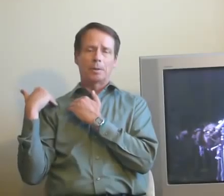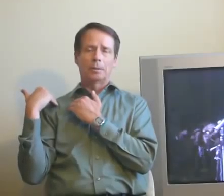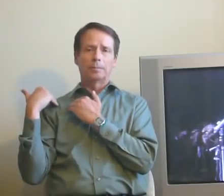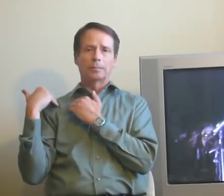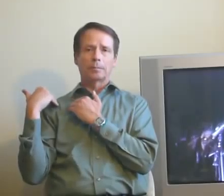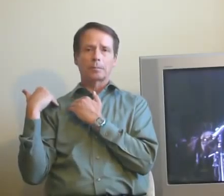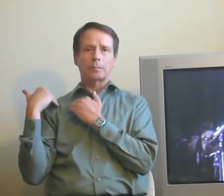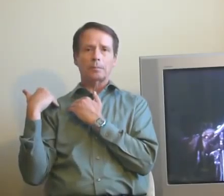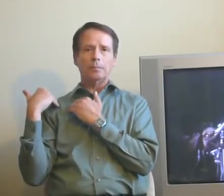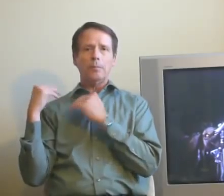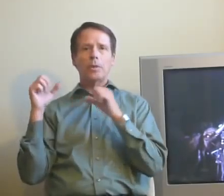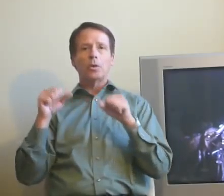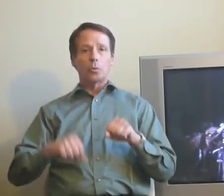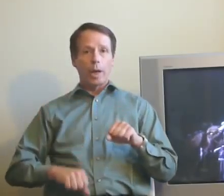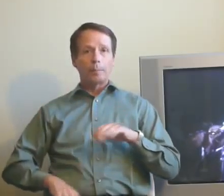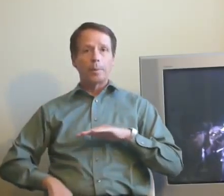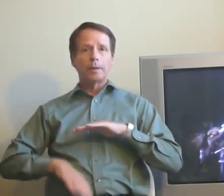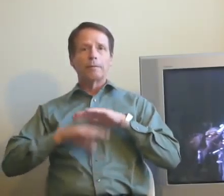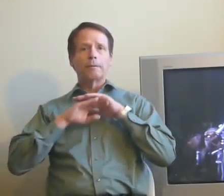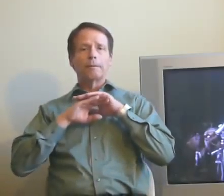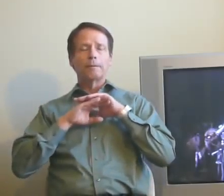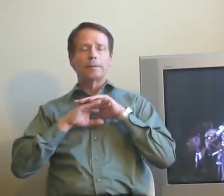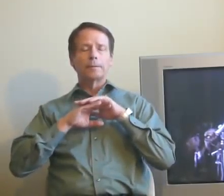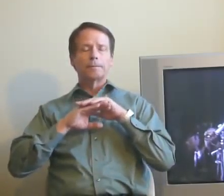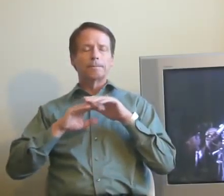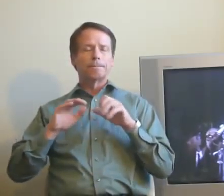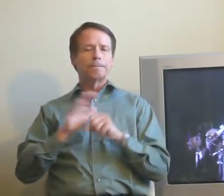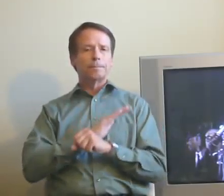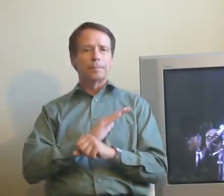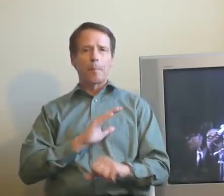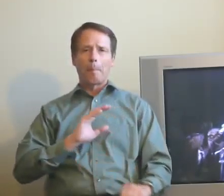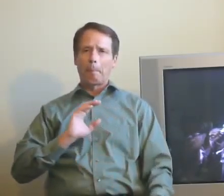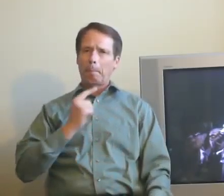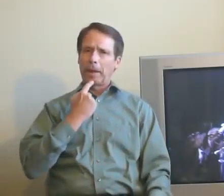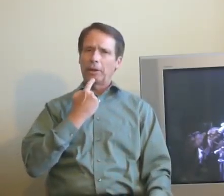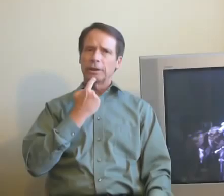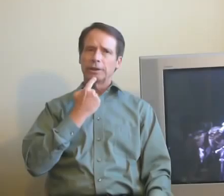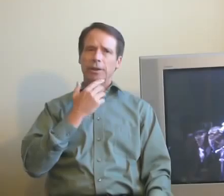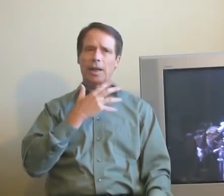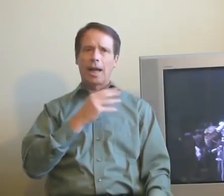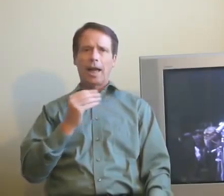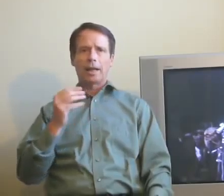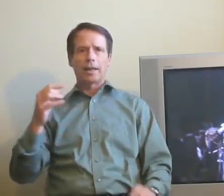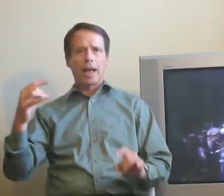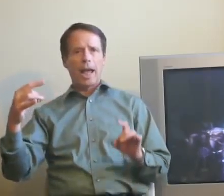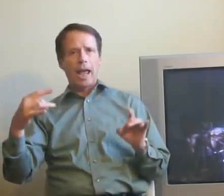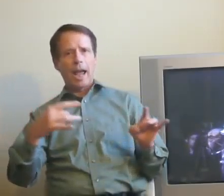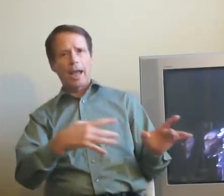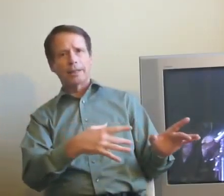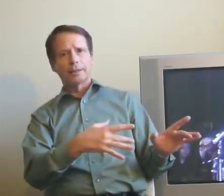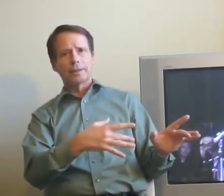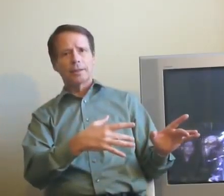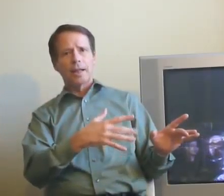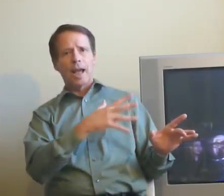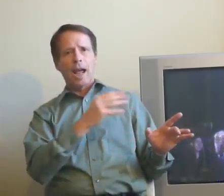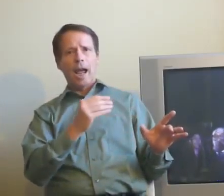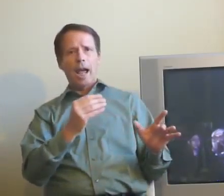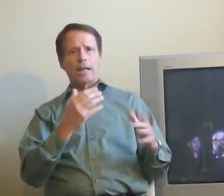you can be filled with bitterness and with hatred and a desire for revenge.